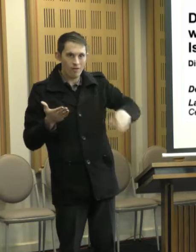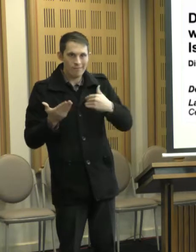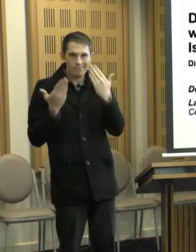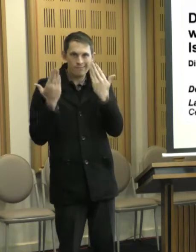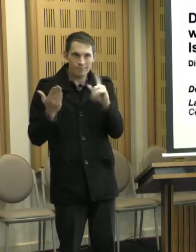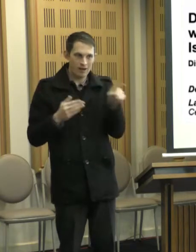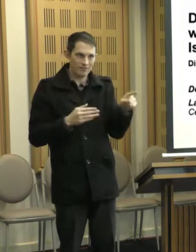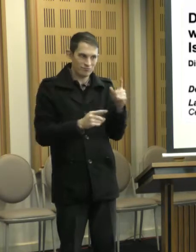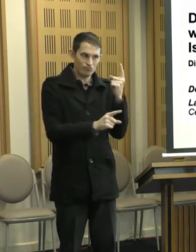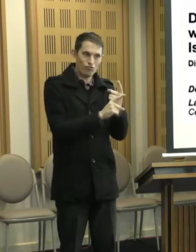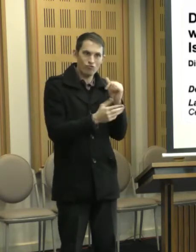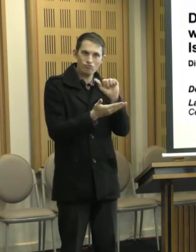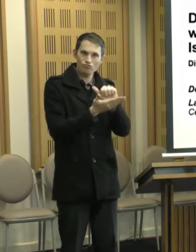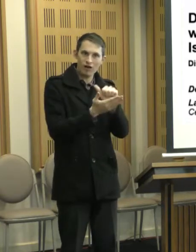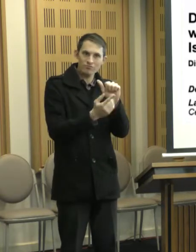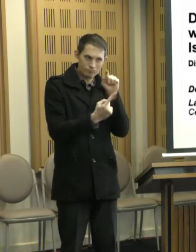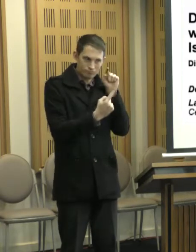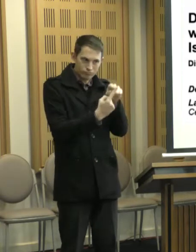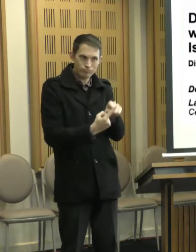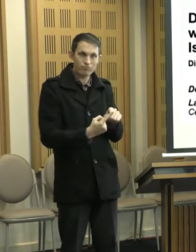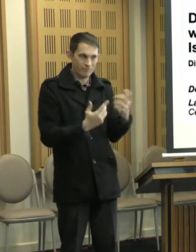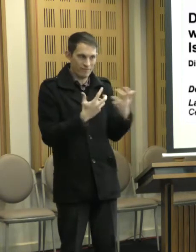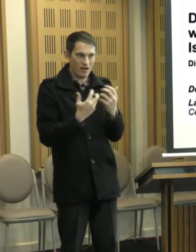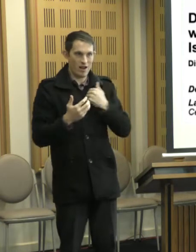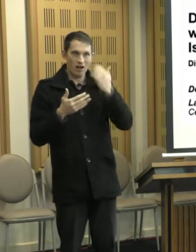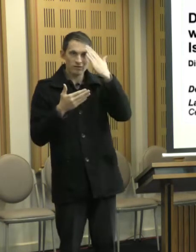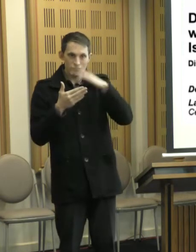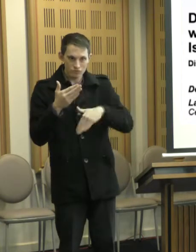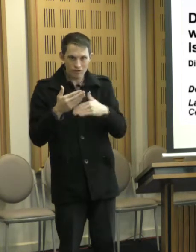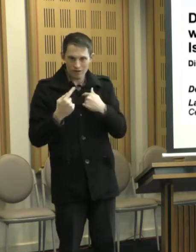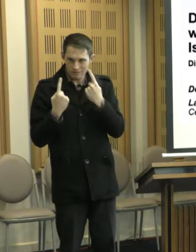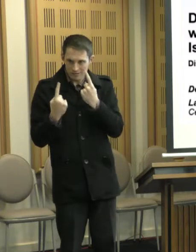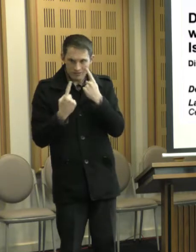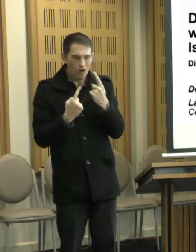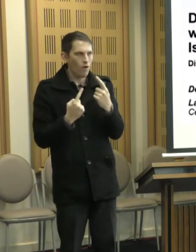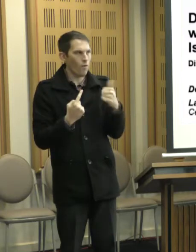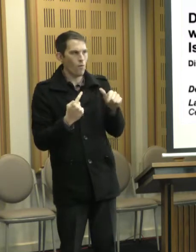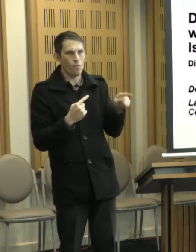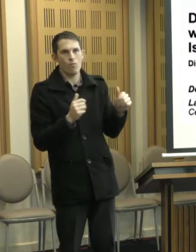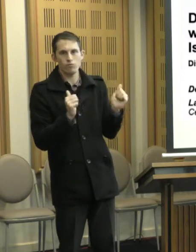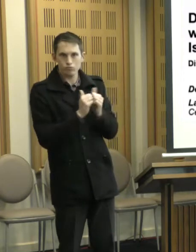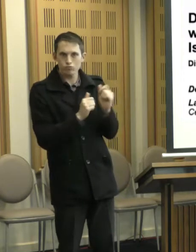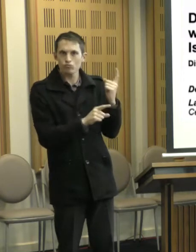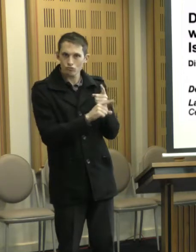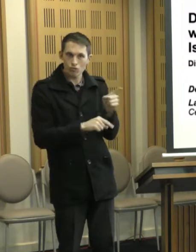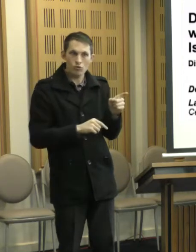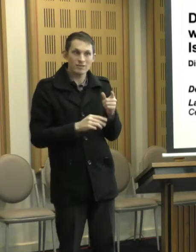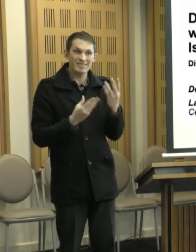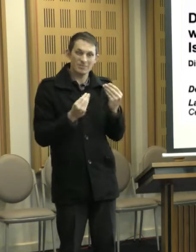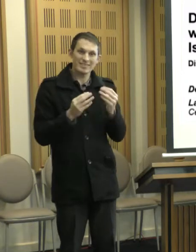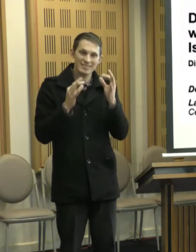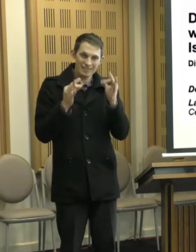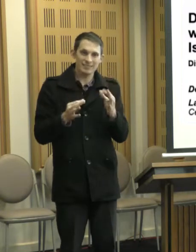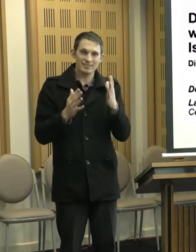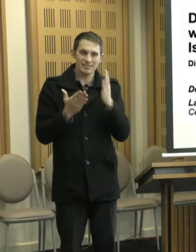in our, in our, um, practical experience. Uh, something definitely needs to change. It is actually not working.